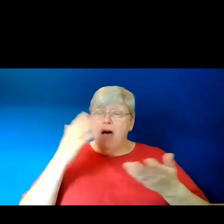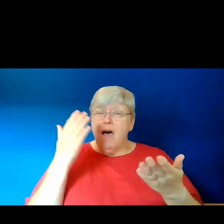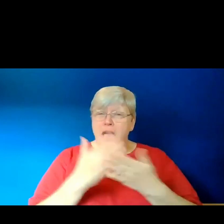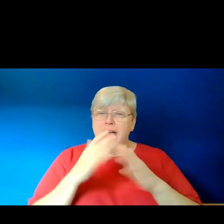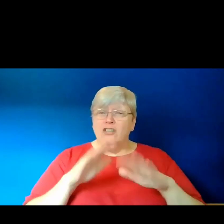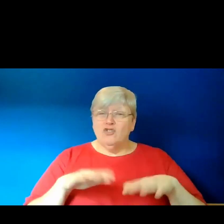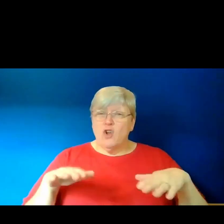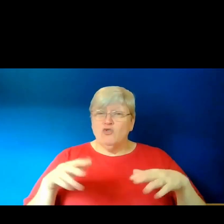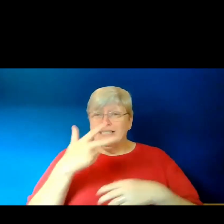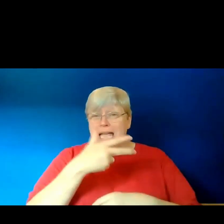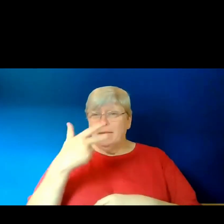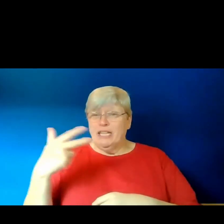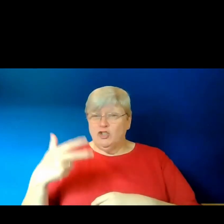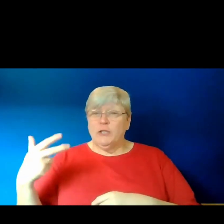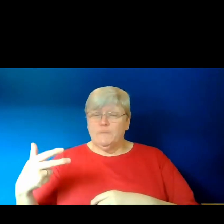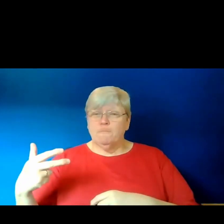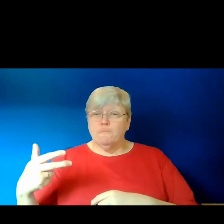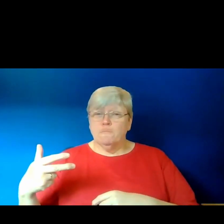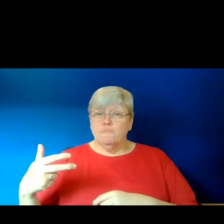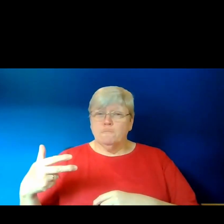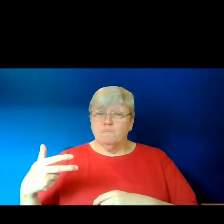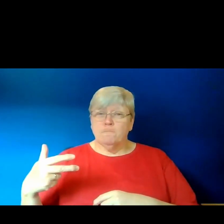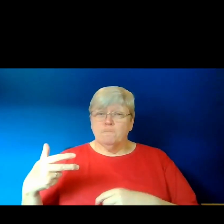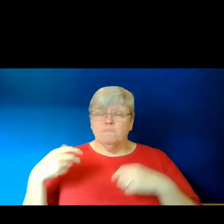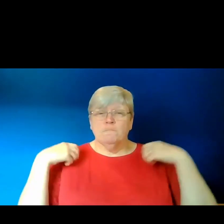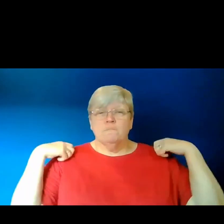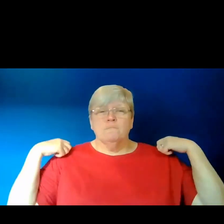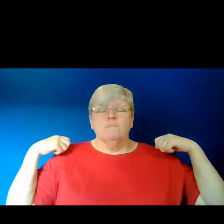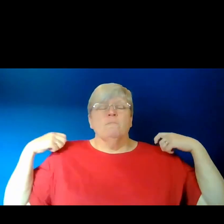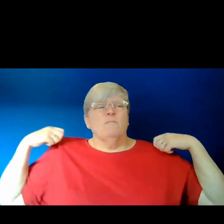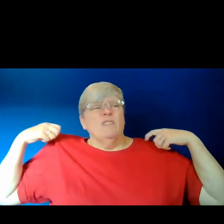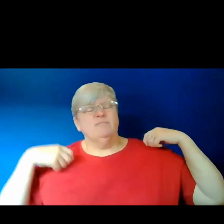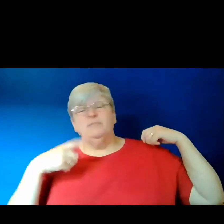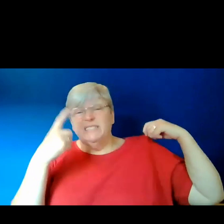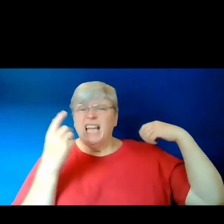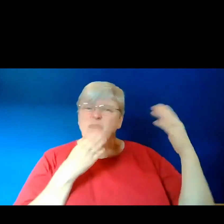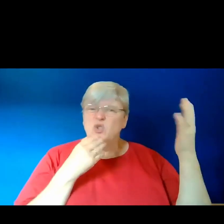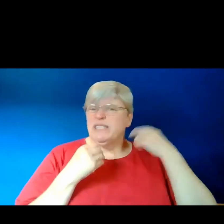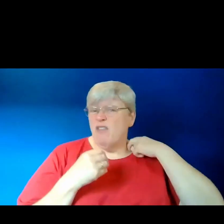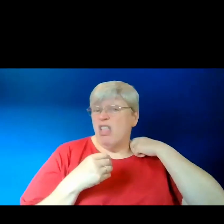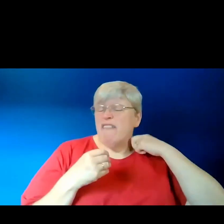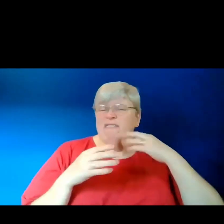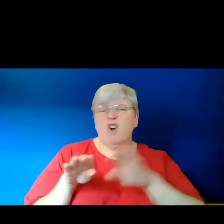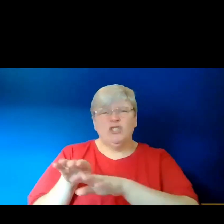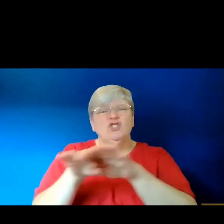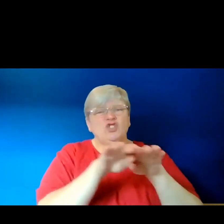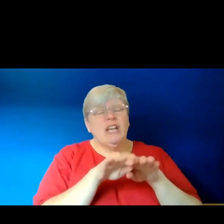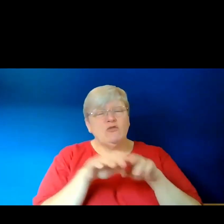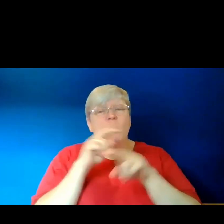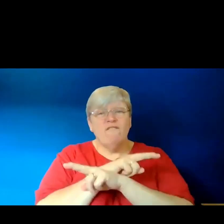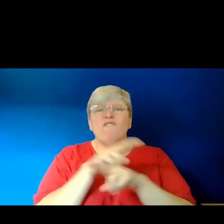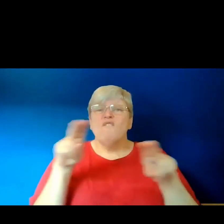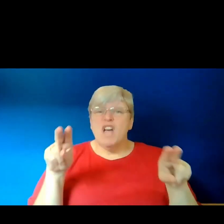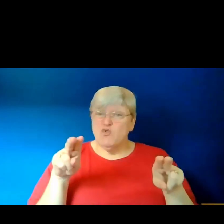animations. And I think these things can be really useful for getting a general visual vibe,